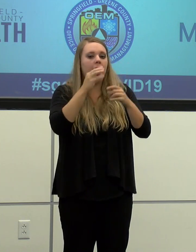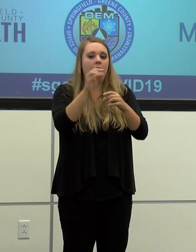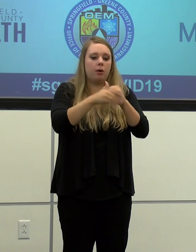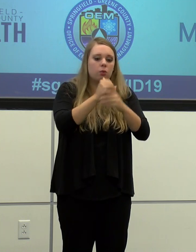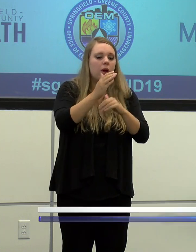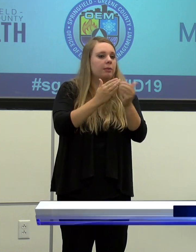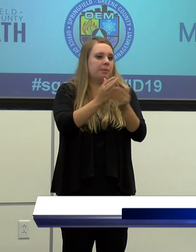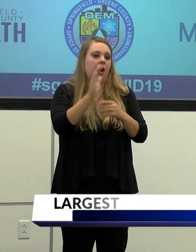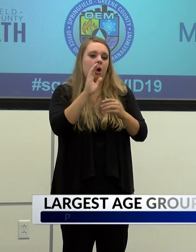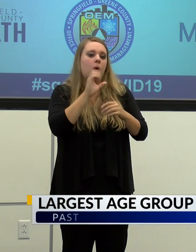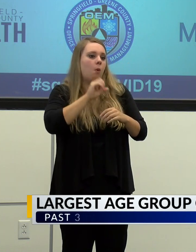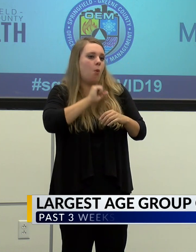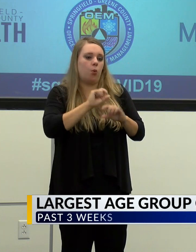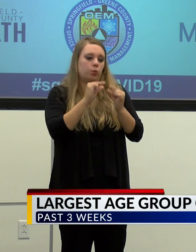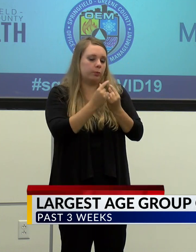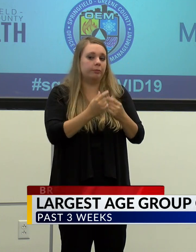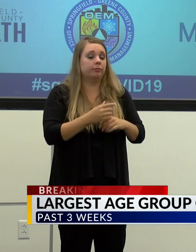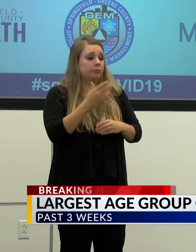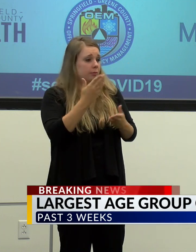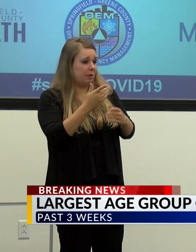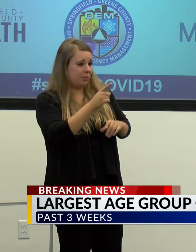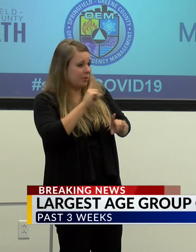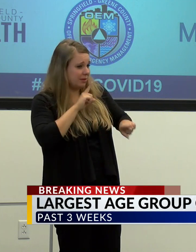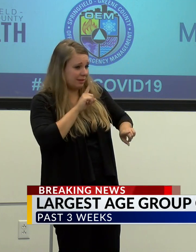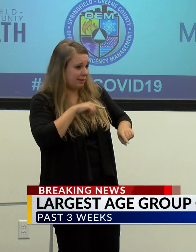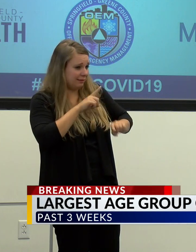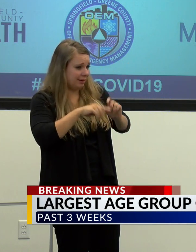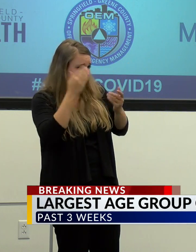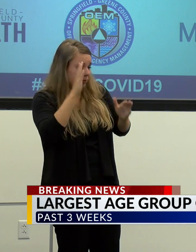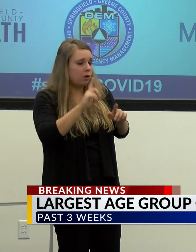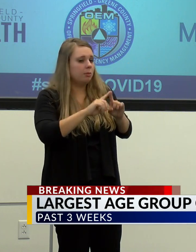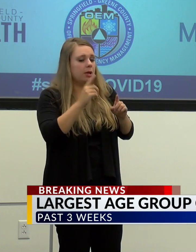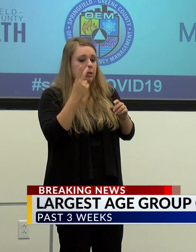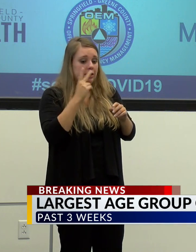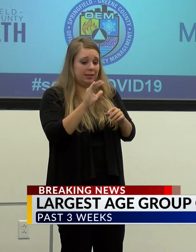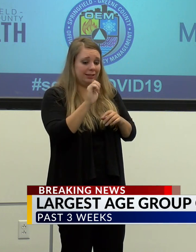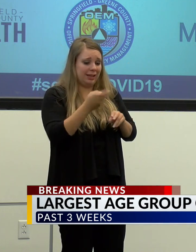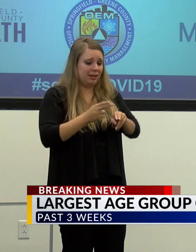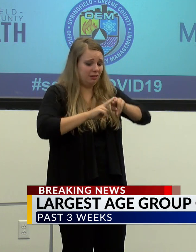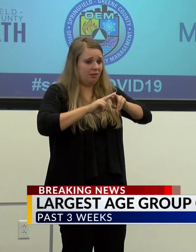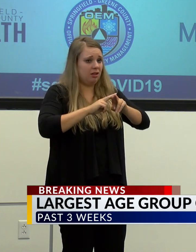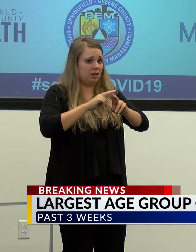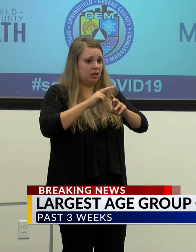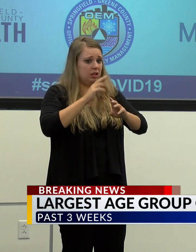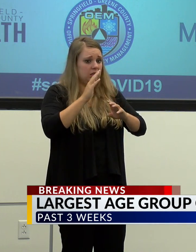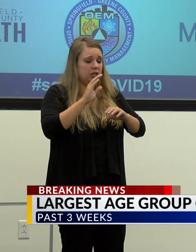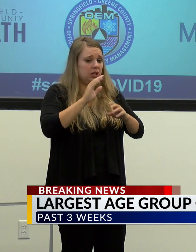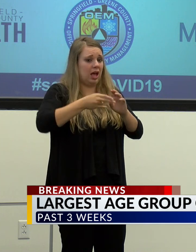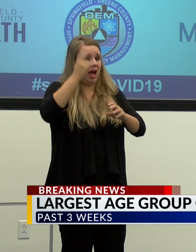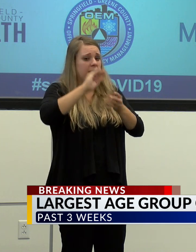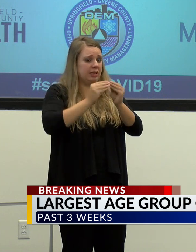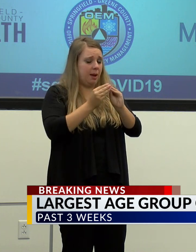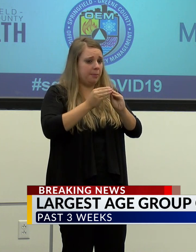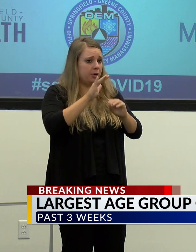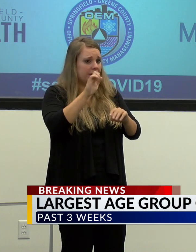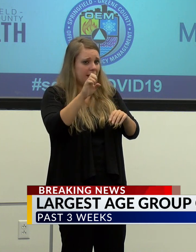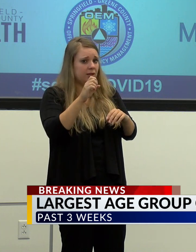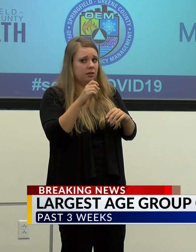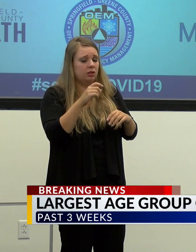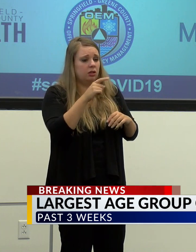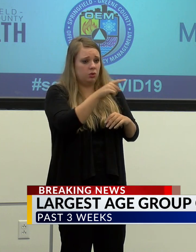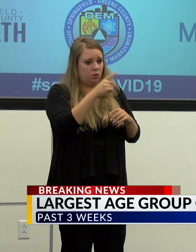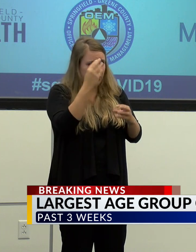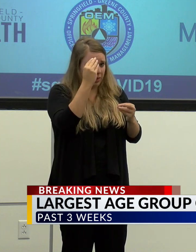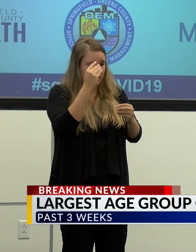You may not be able to answer this one, but with the increasing cases we've seen, the record cases we have, have you started having discussions about